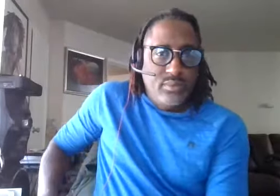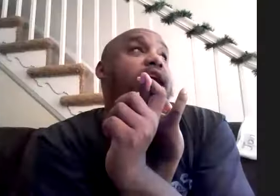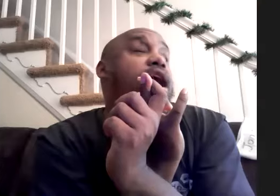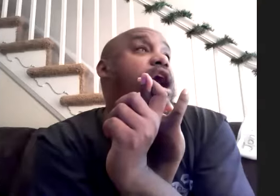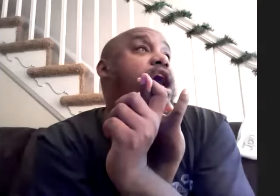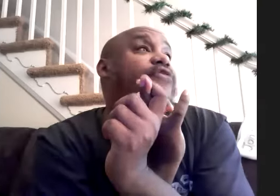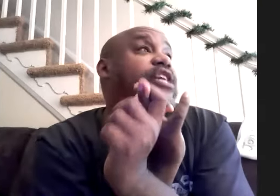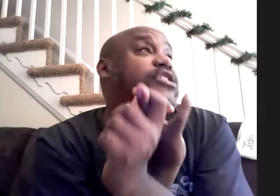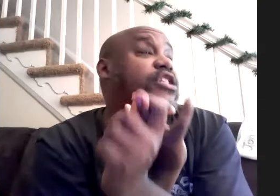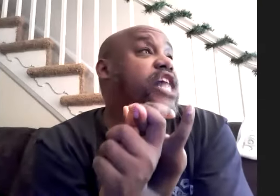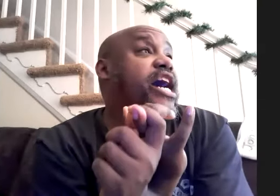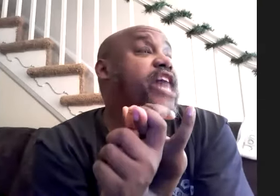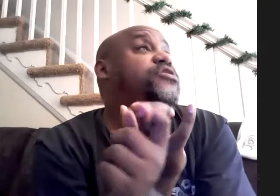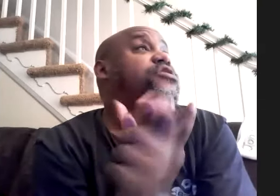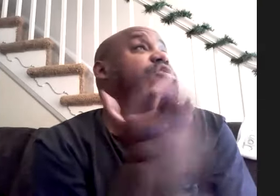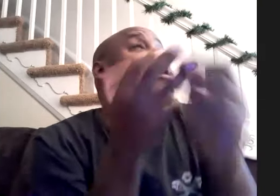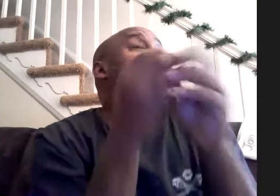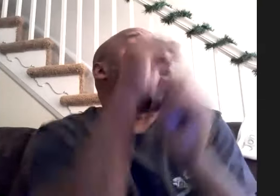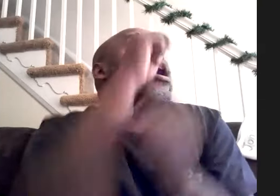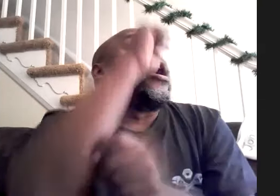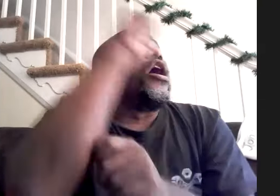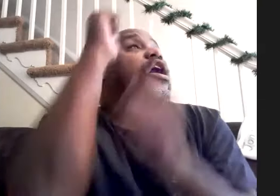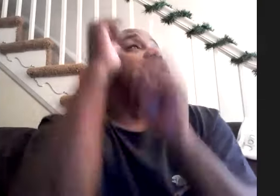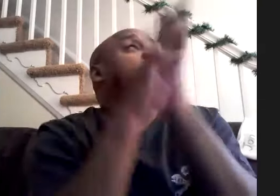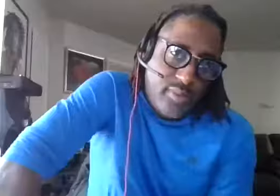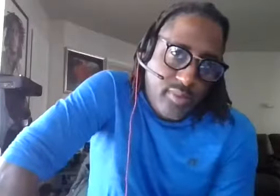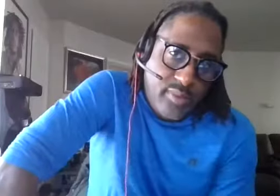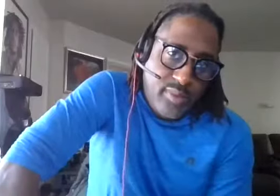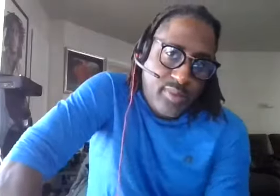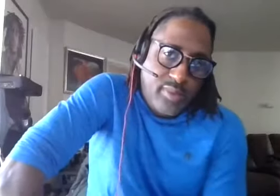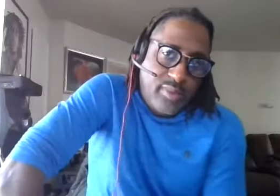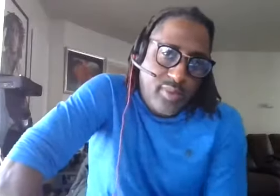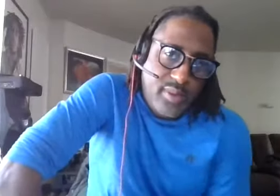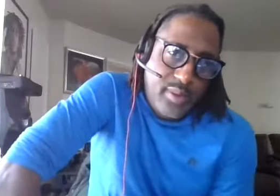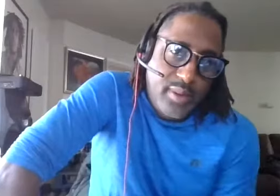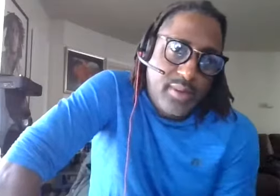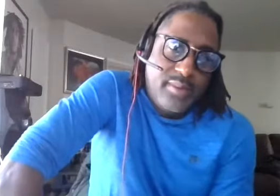everyday sunshine uh that's that's two um